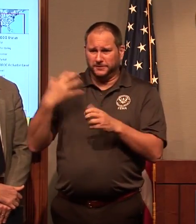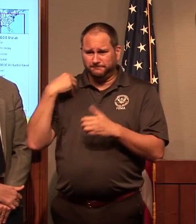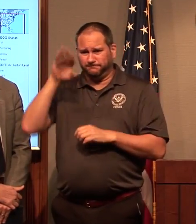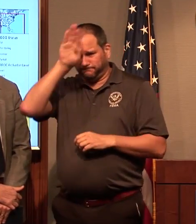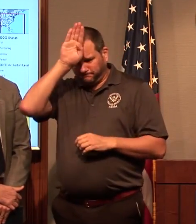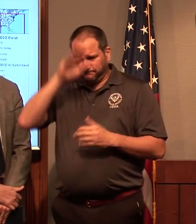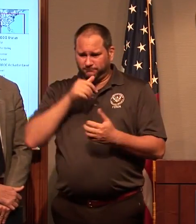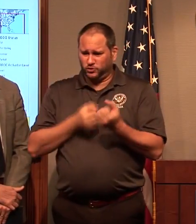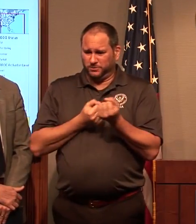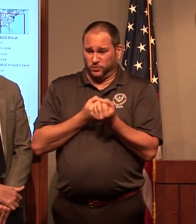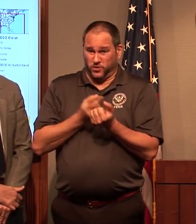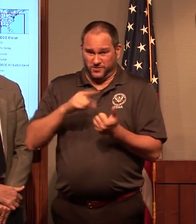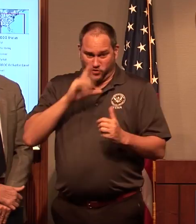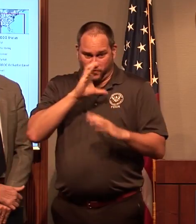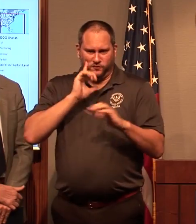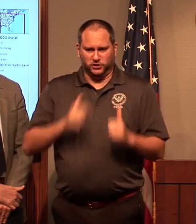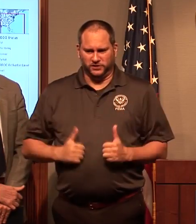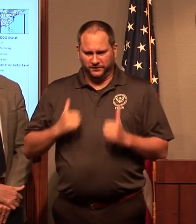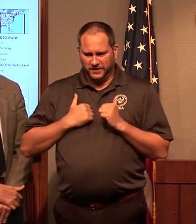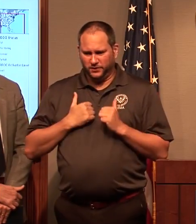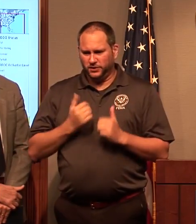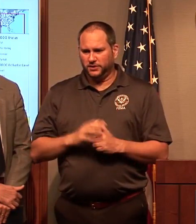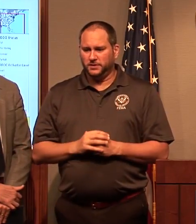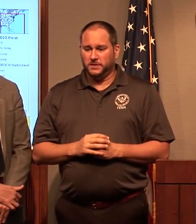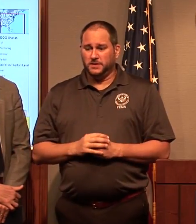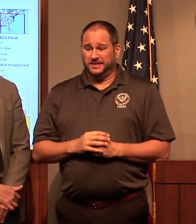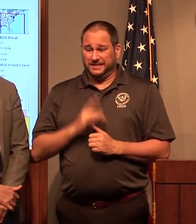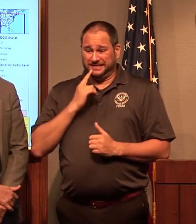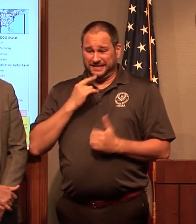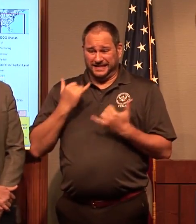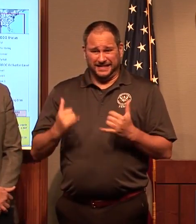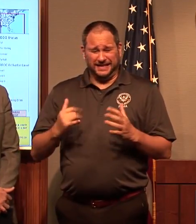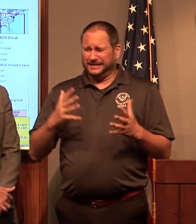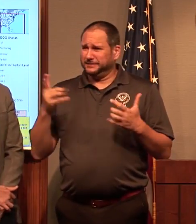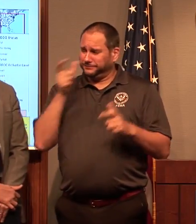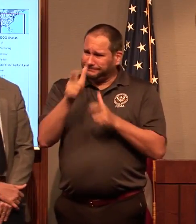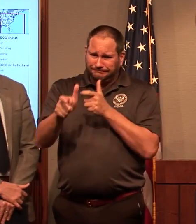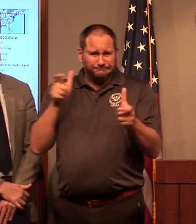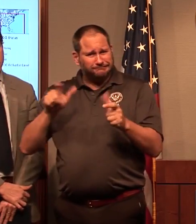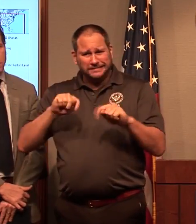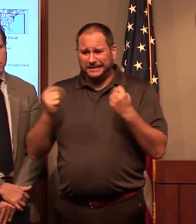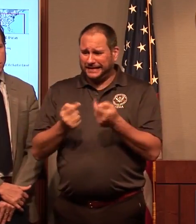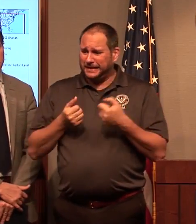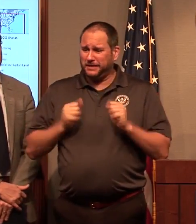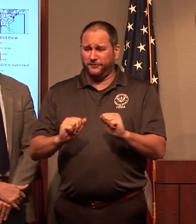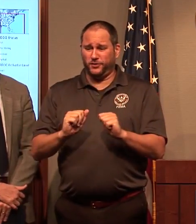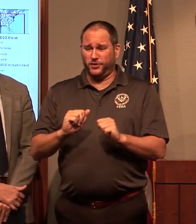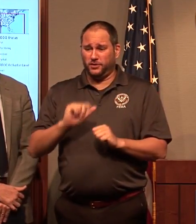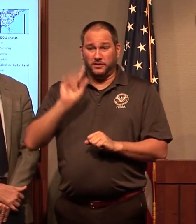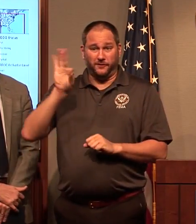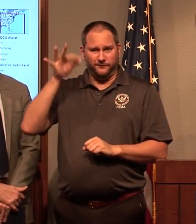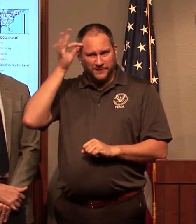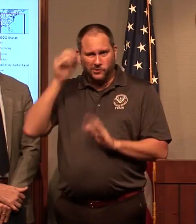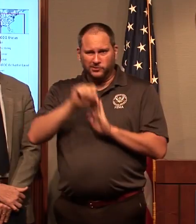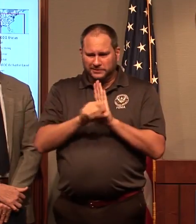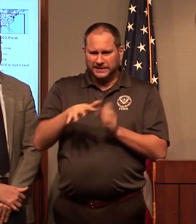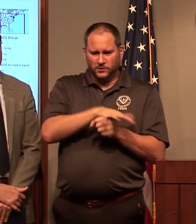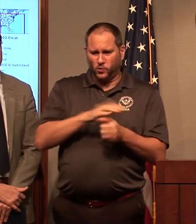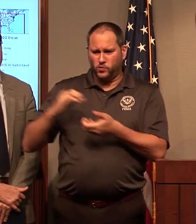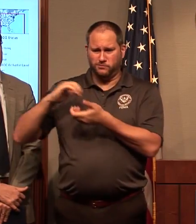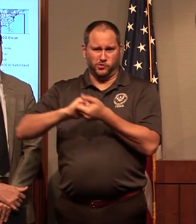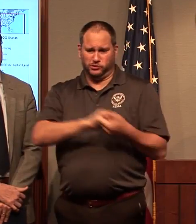magnitude needs a team effort, and we have seen tremendous response from our federal partners. Nearly 22